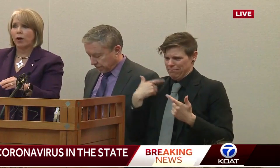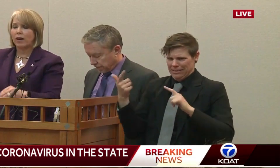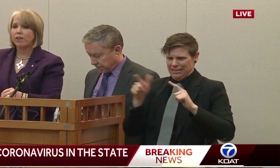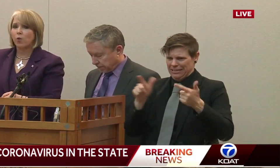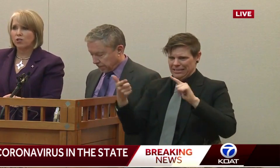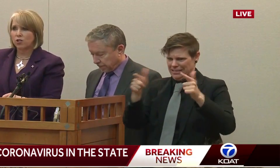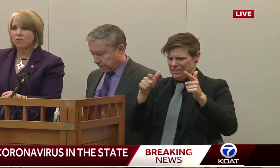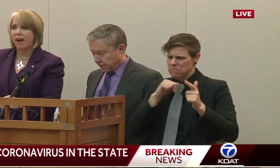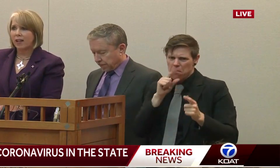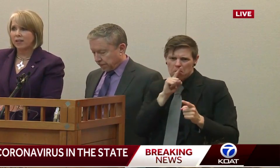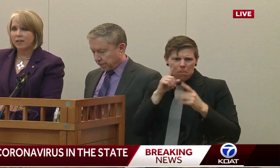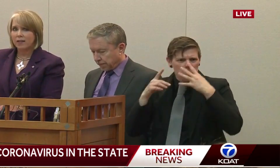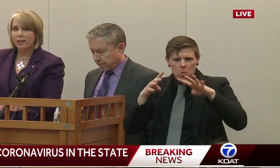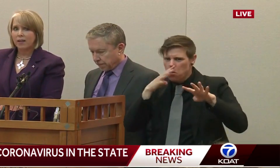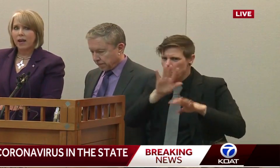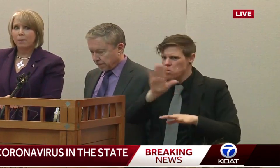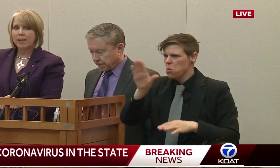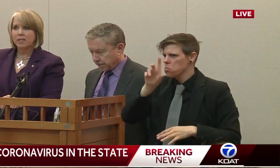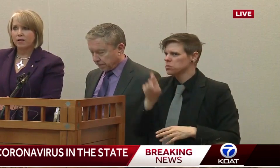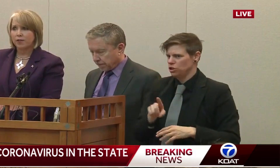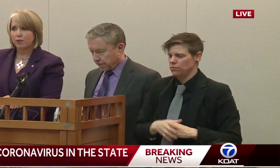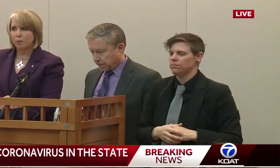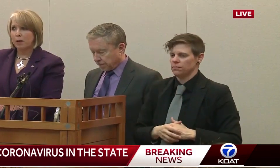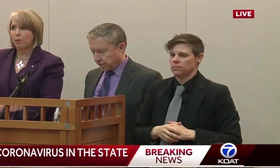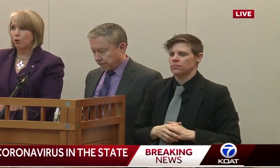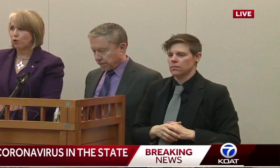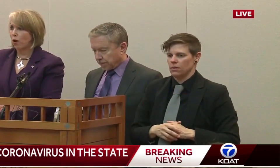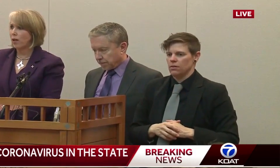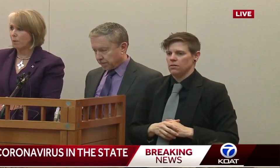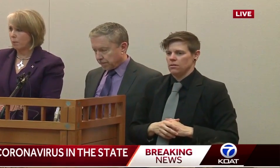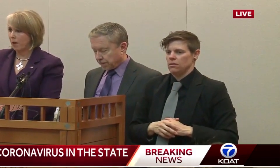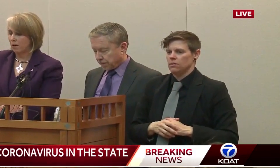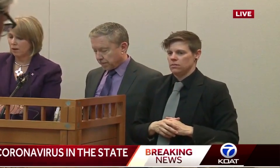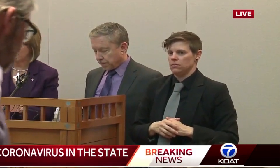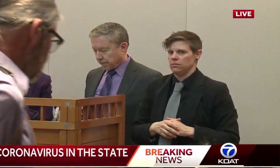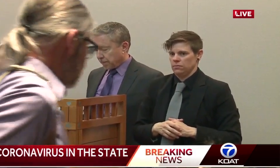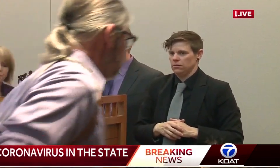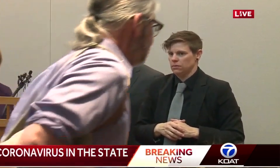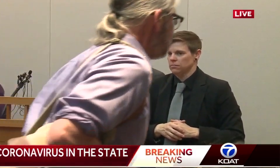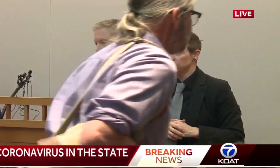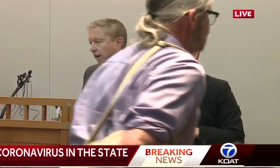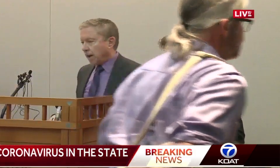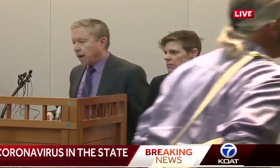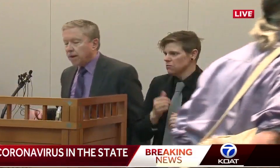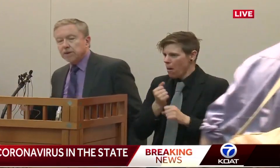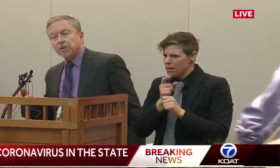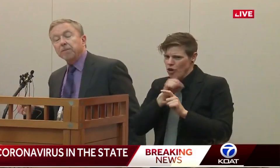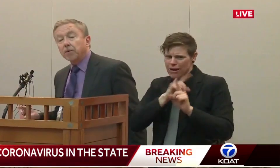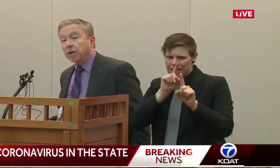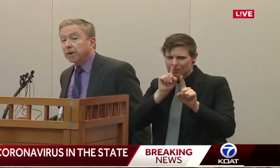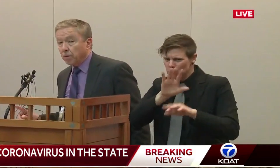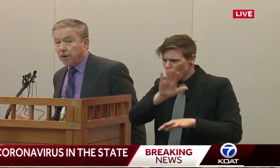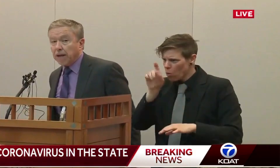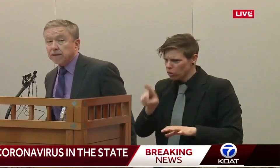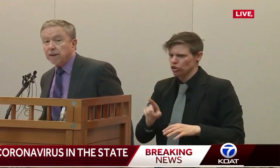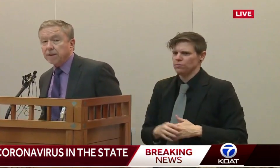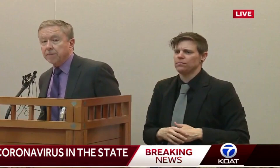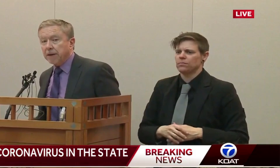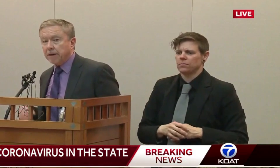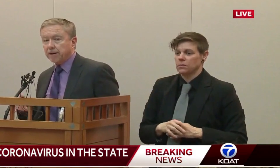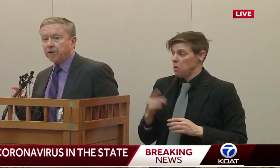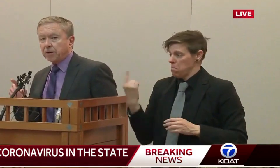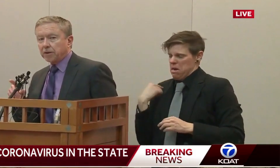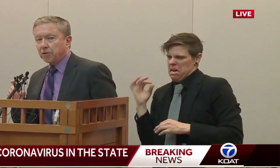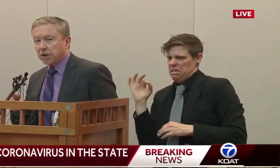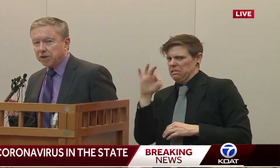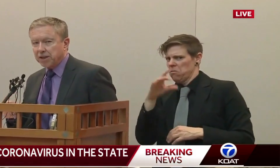ignore anyone. Every question is valid and makes a difference for the people who are trying to get prepared. I just want to make one last comment